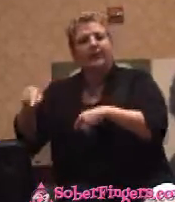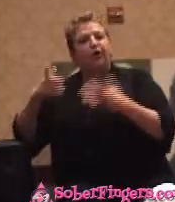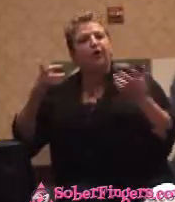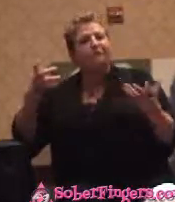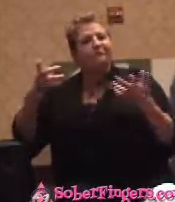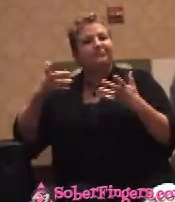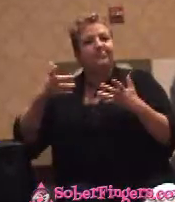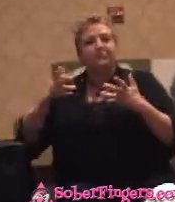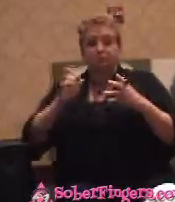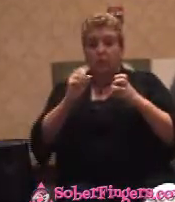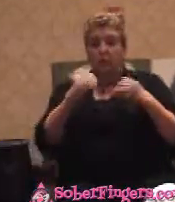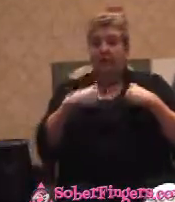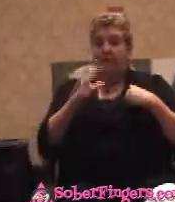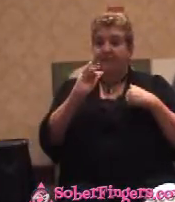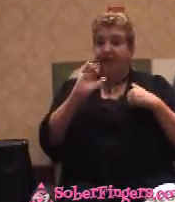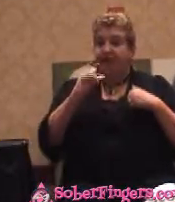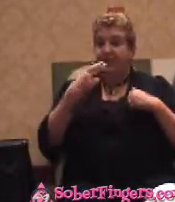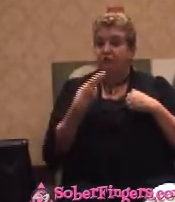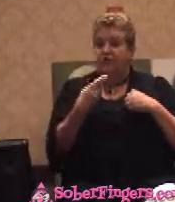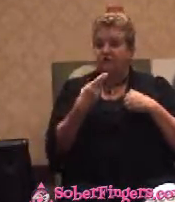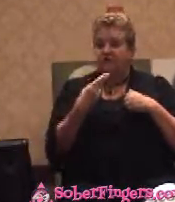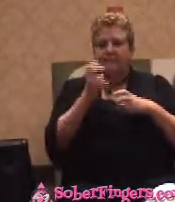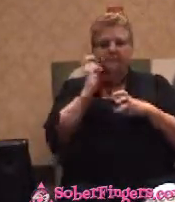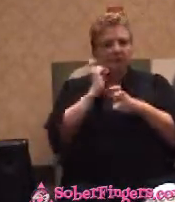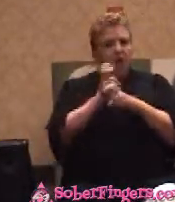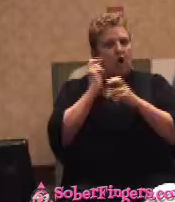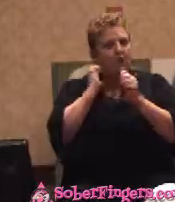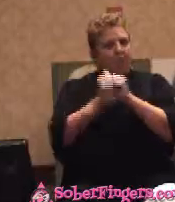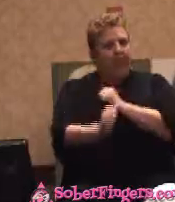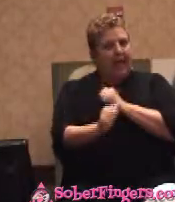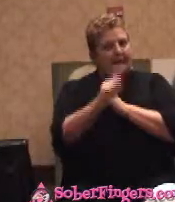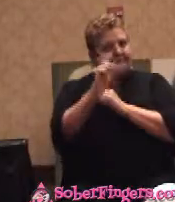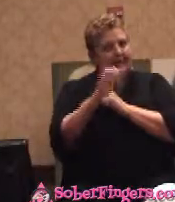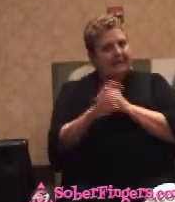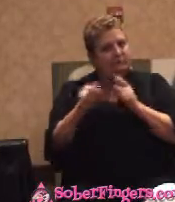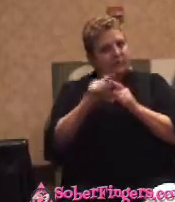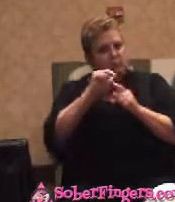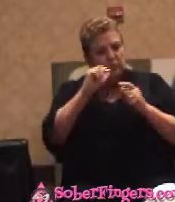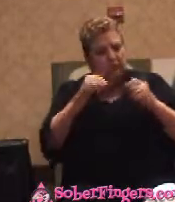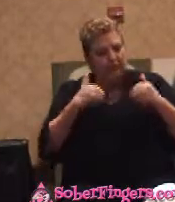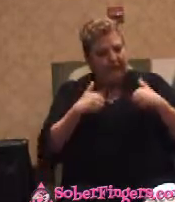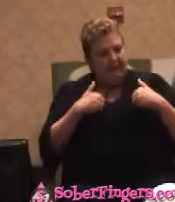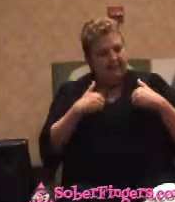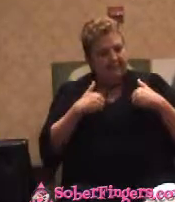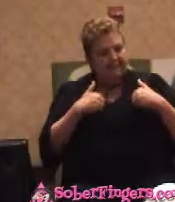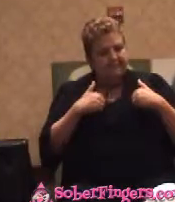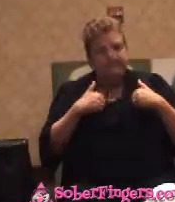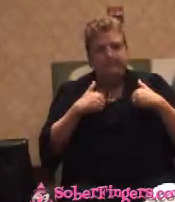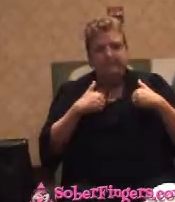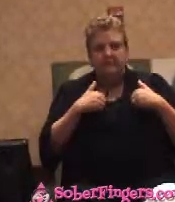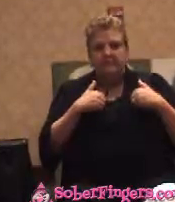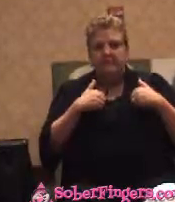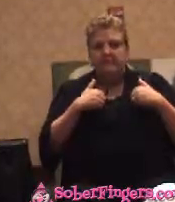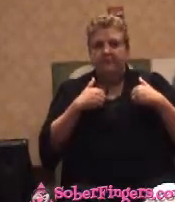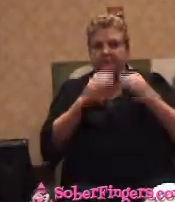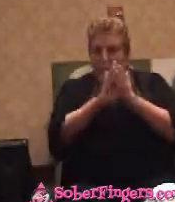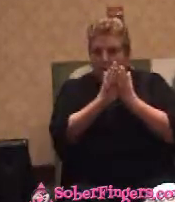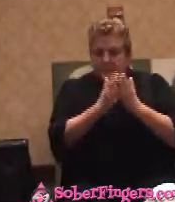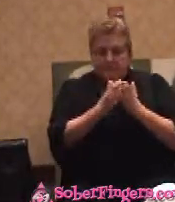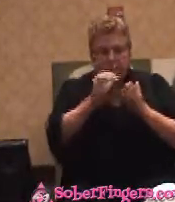so, but it's hard to pass tests when you don't go to class and you don't have a book. But she would loan me her notes. And she took